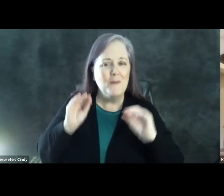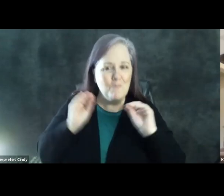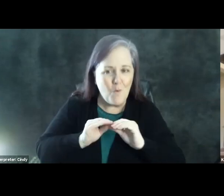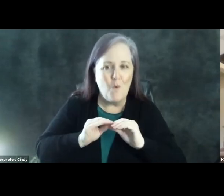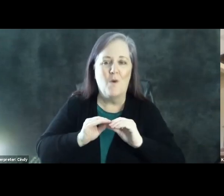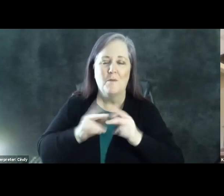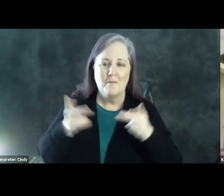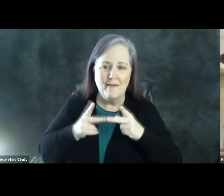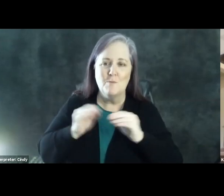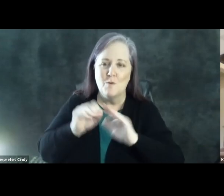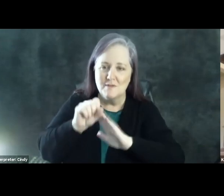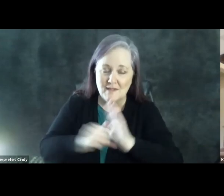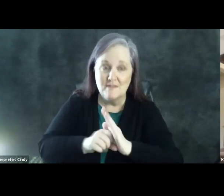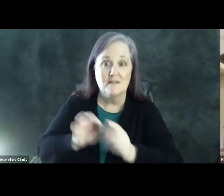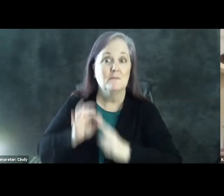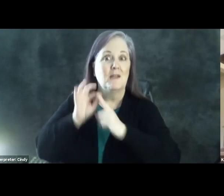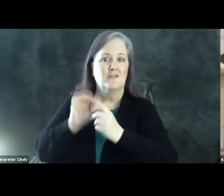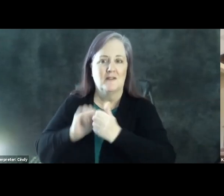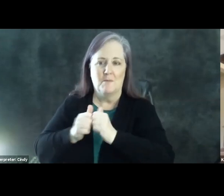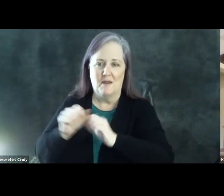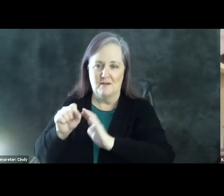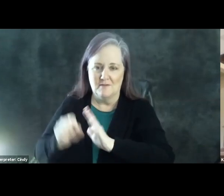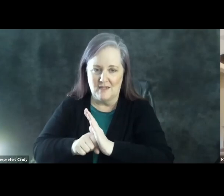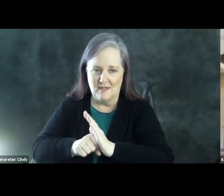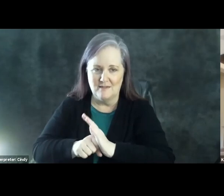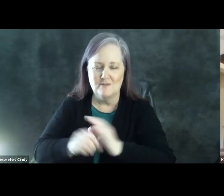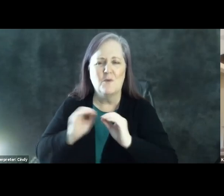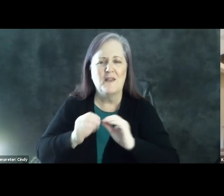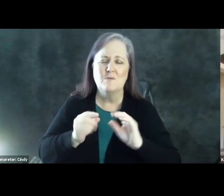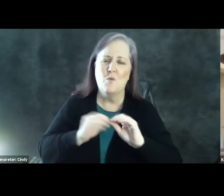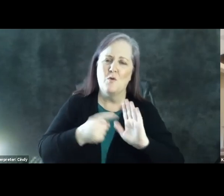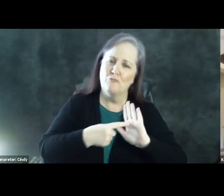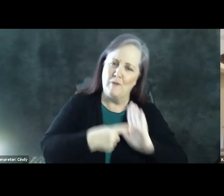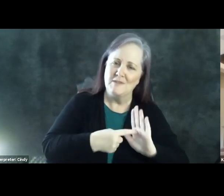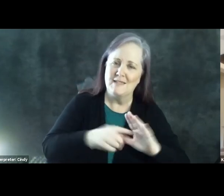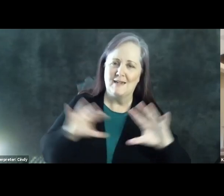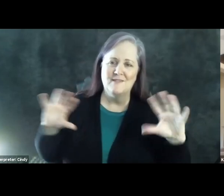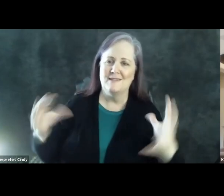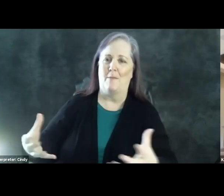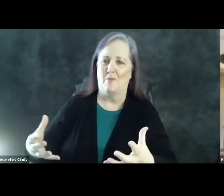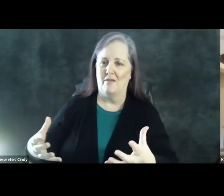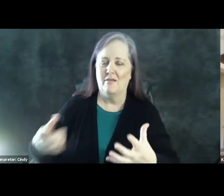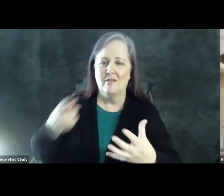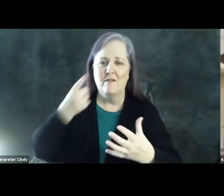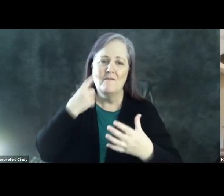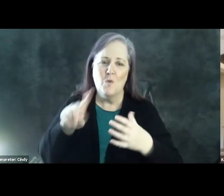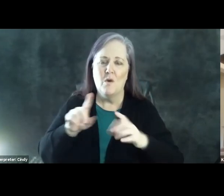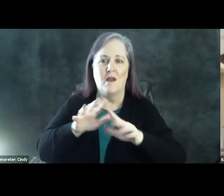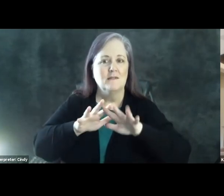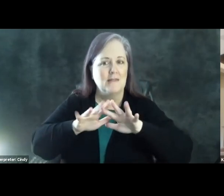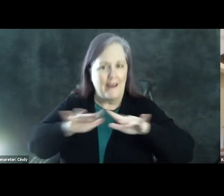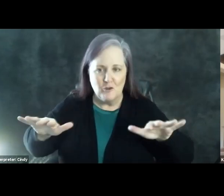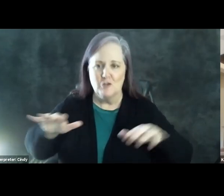in competitive states. This also helps us get a more representative sample of a very diverse